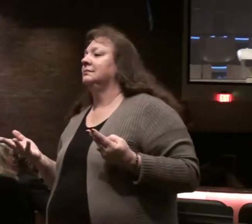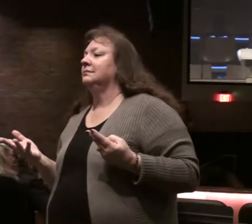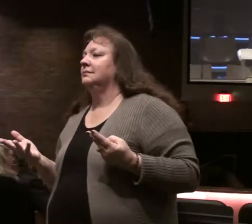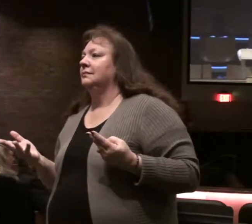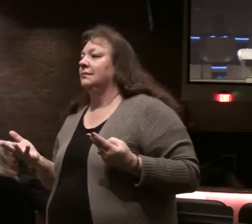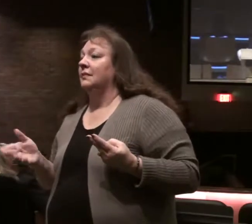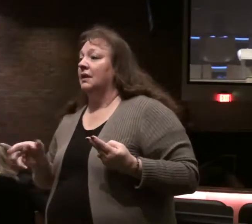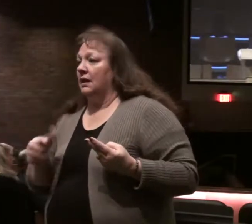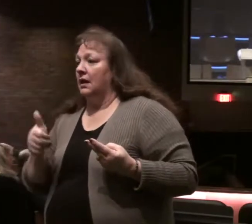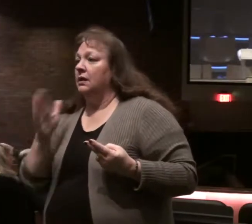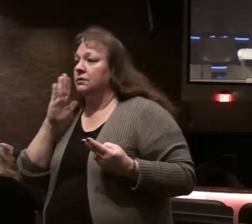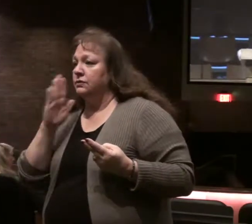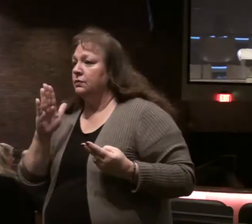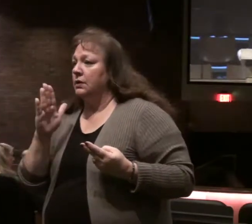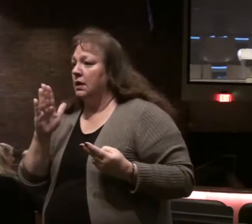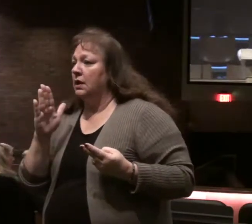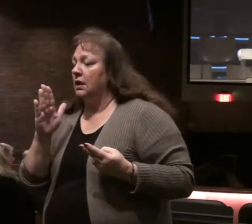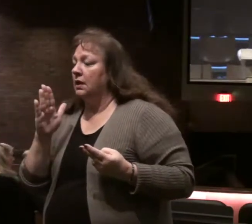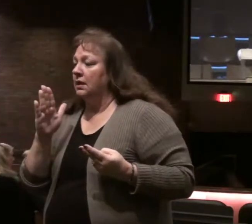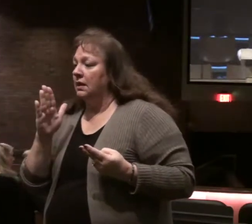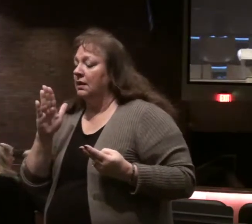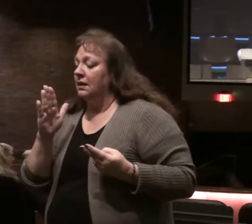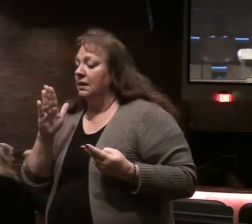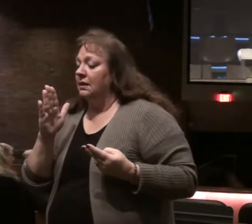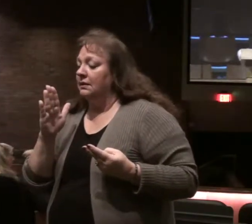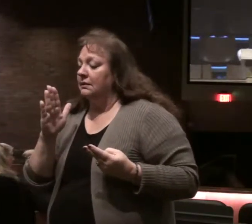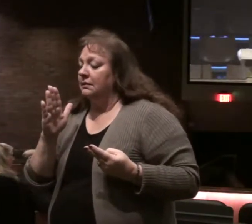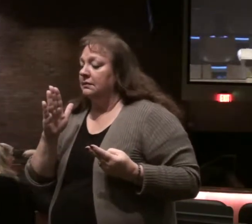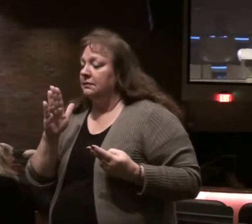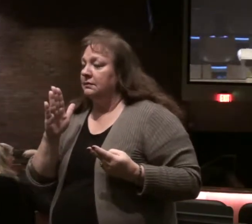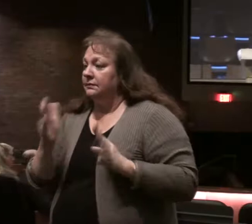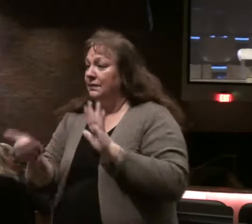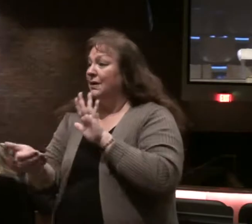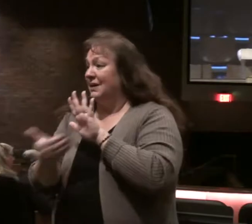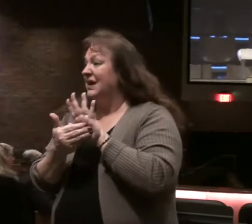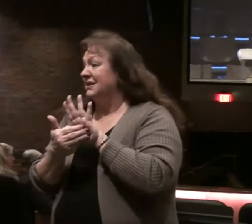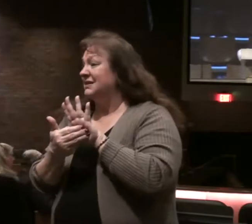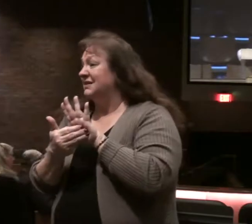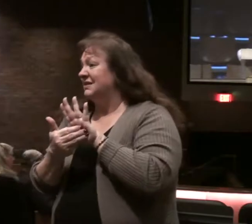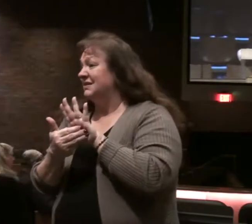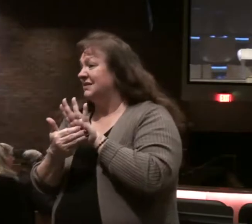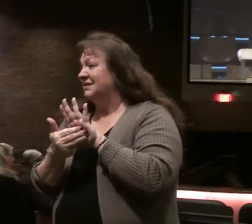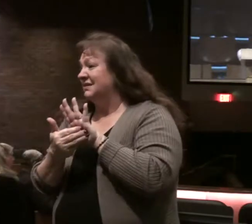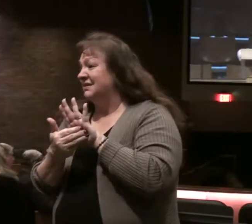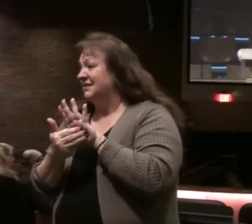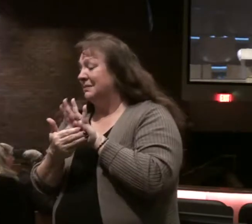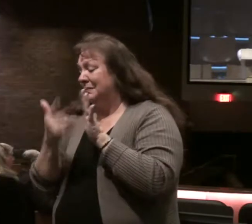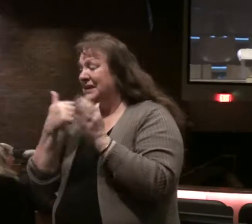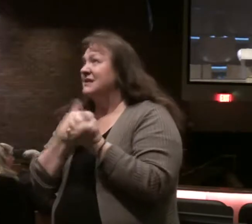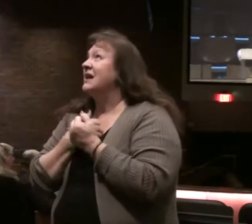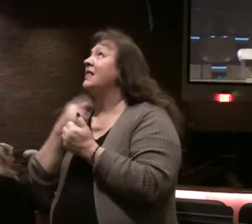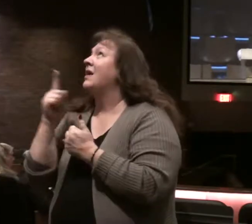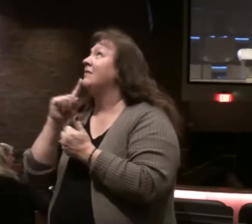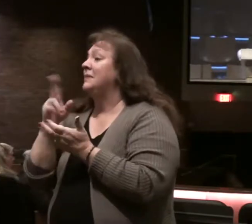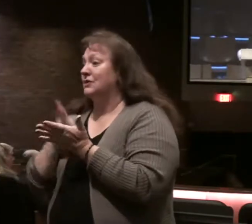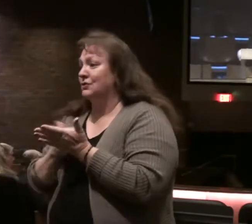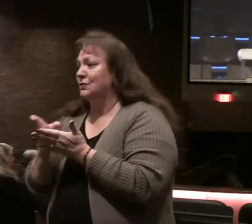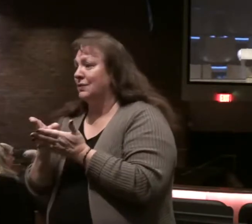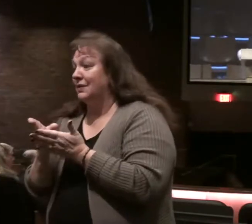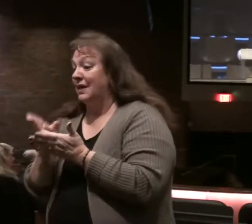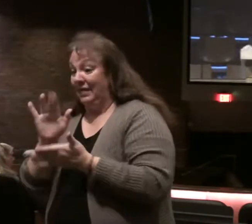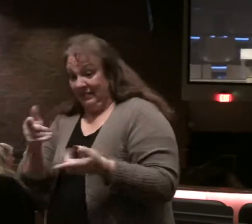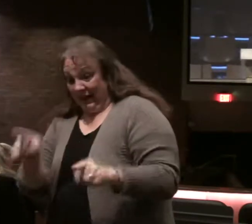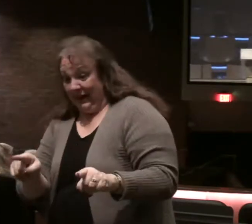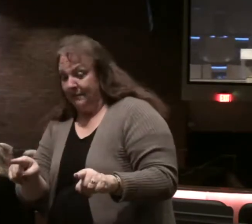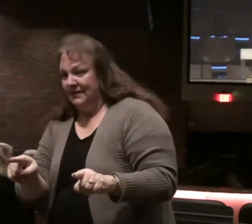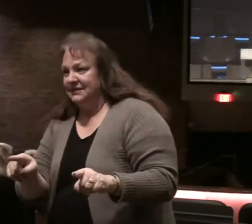and others will to one extent or another be against those who love the Lord and his truth. When that